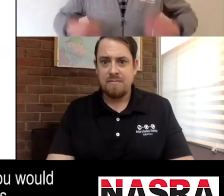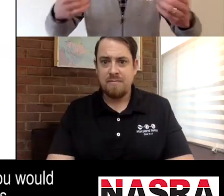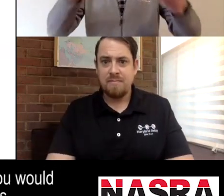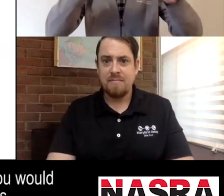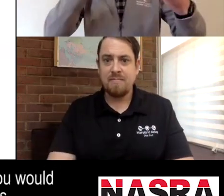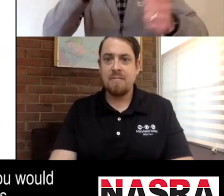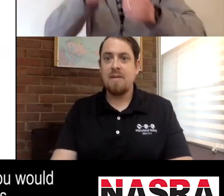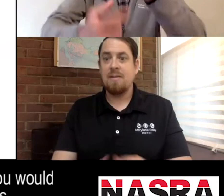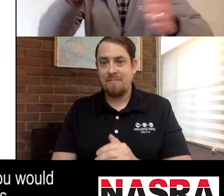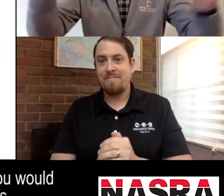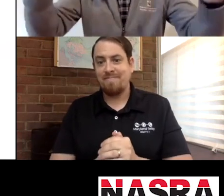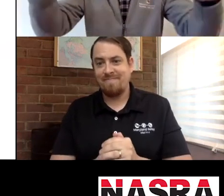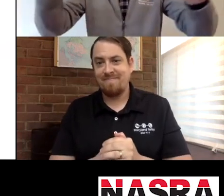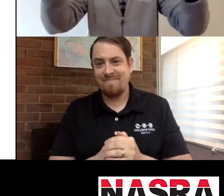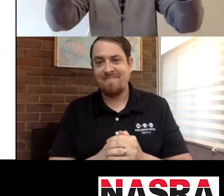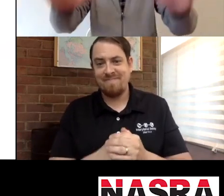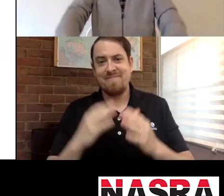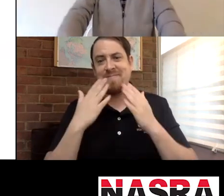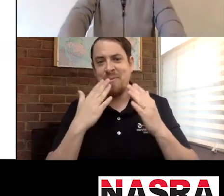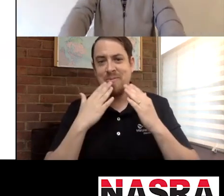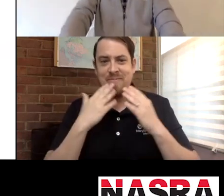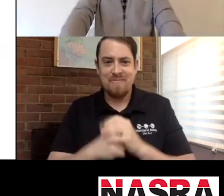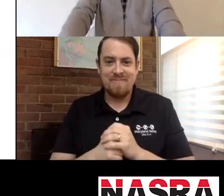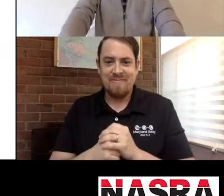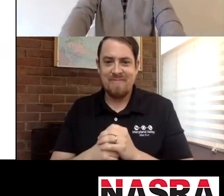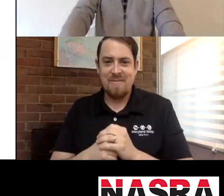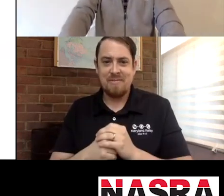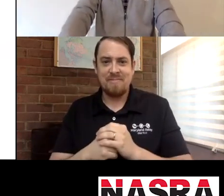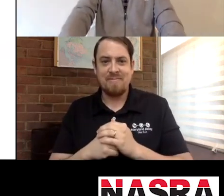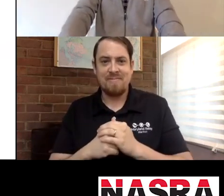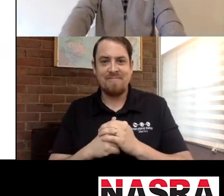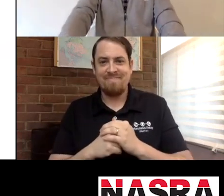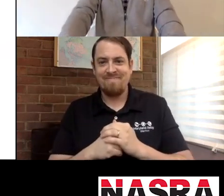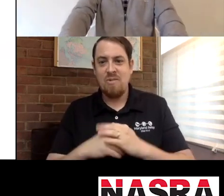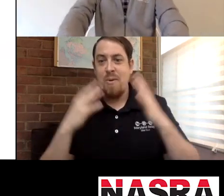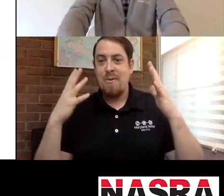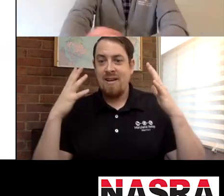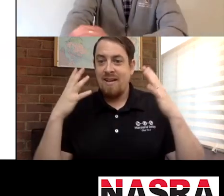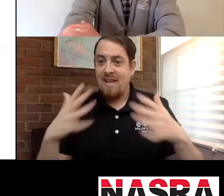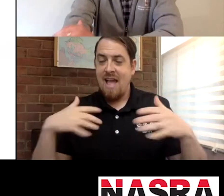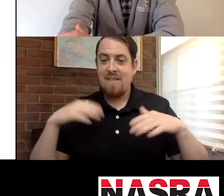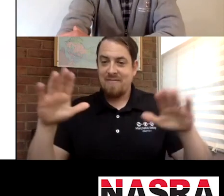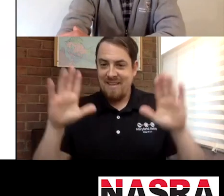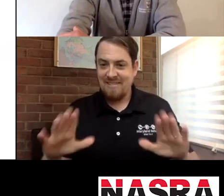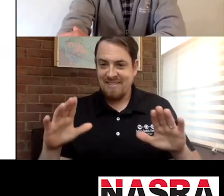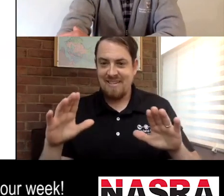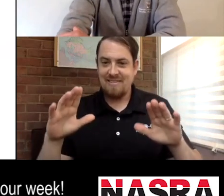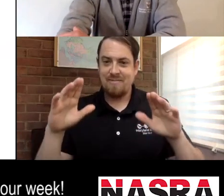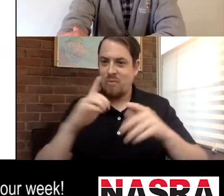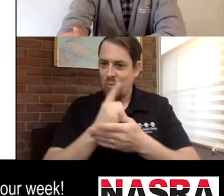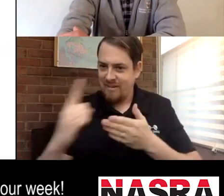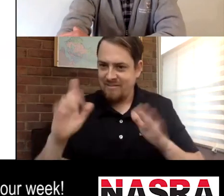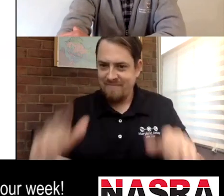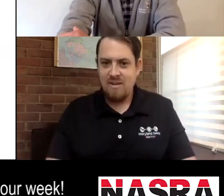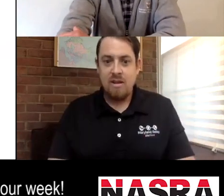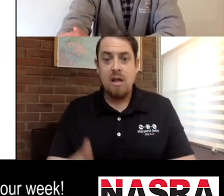to connect to either of us. Thank you so much everyone for being here. Thank you. Thank you so much. We appreciate it. And